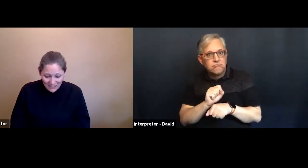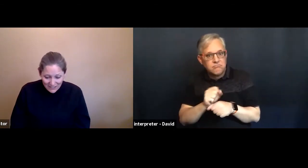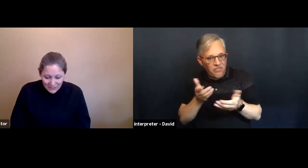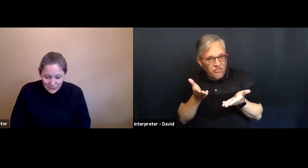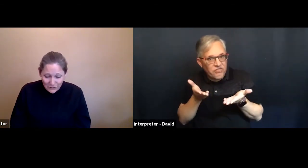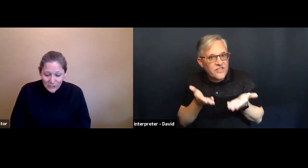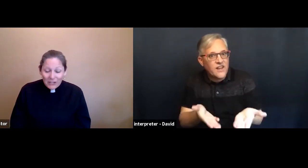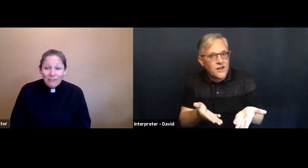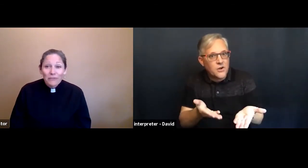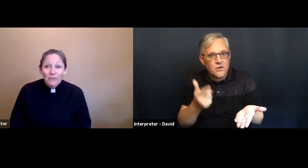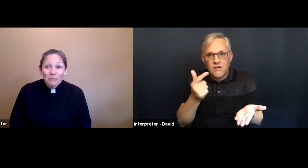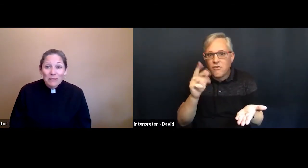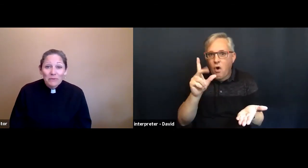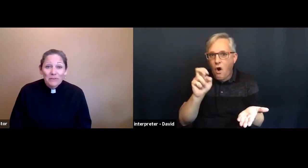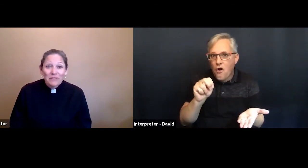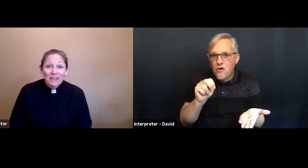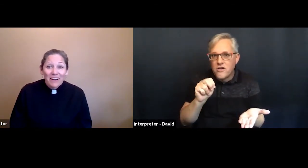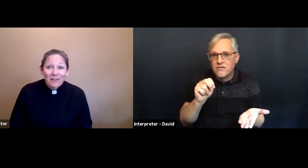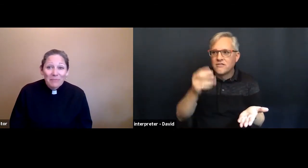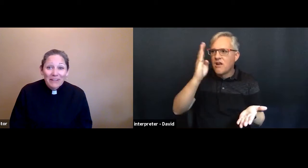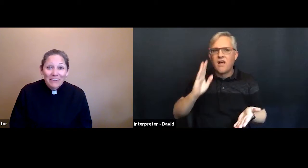searching for the people that God made